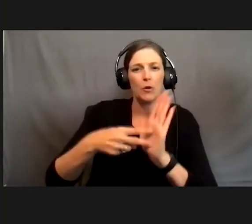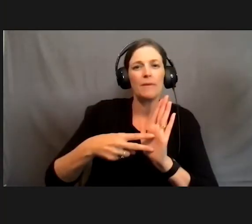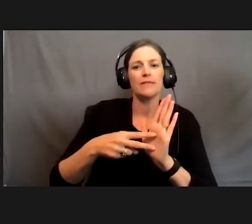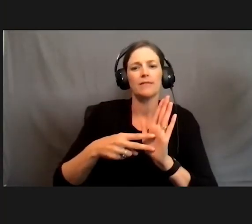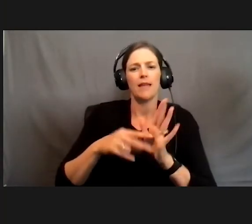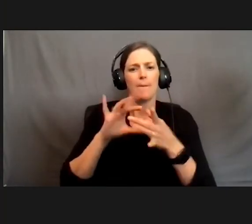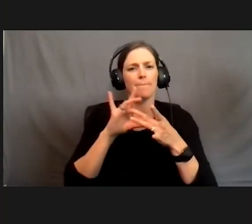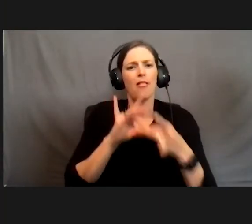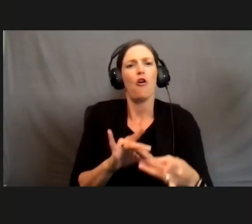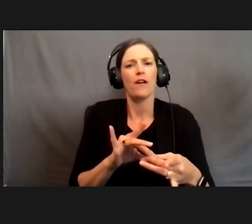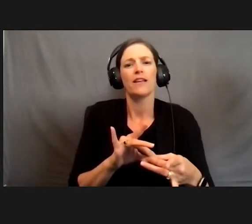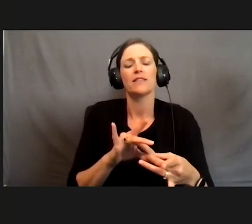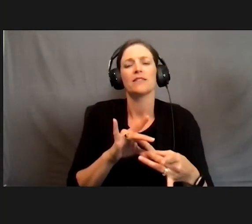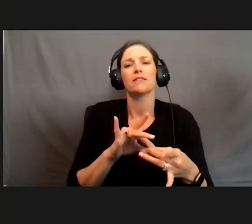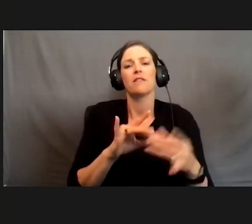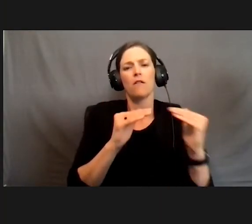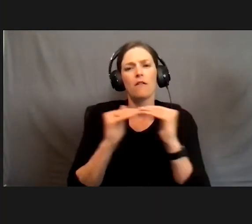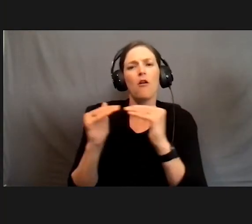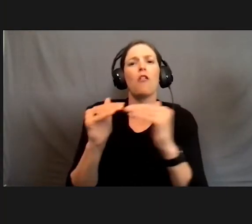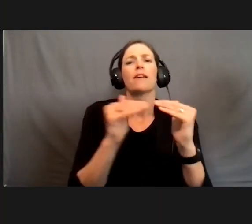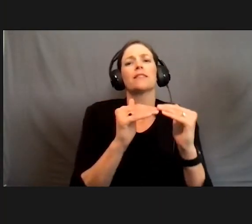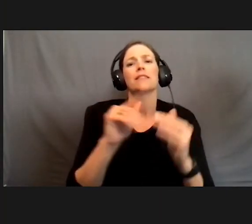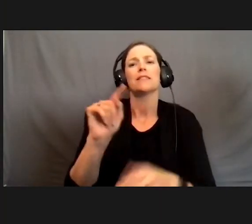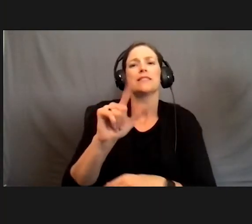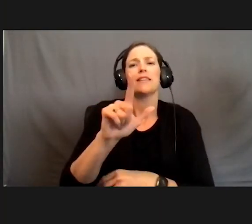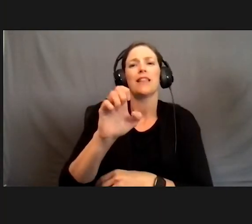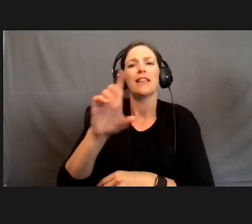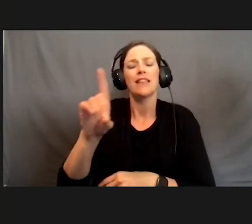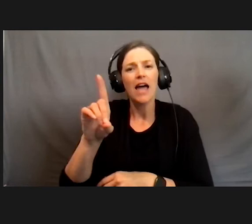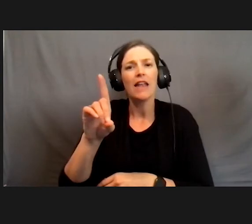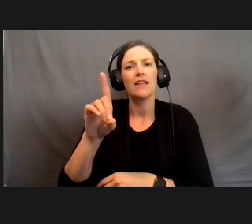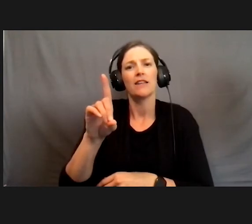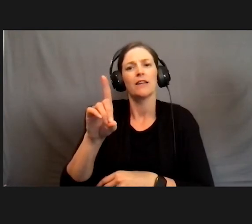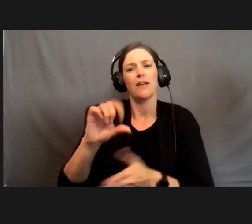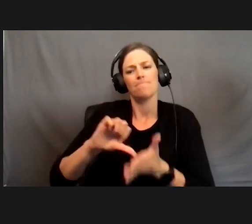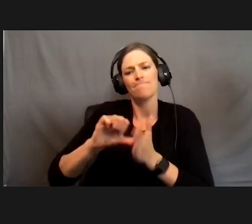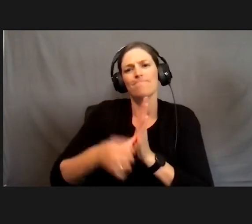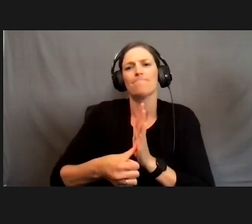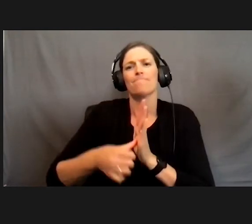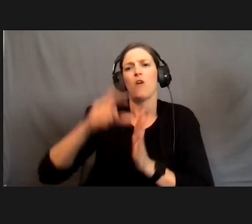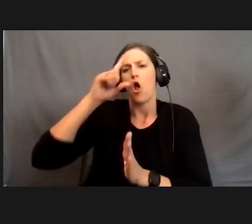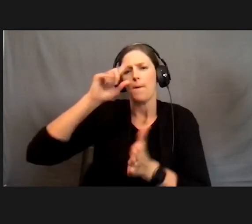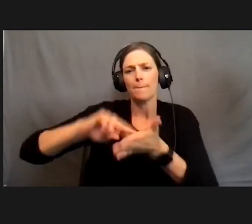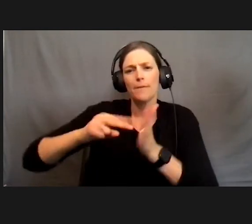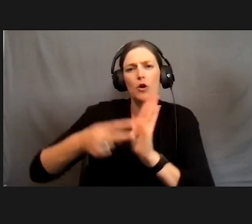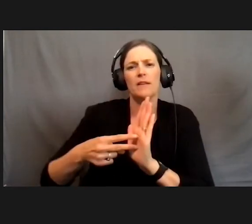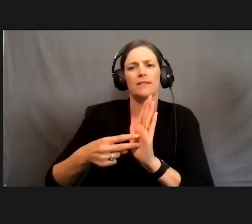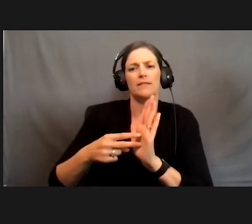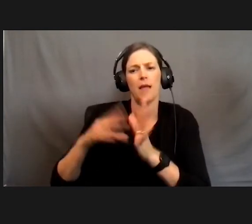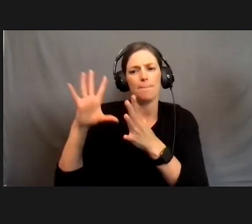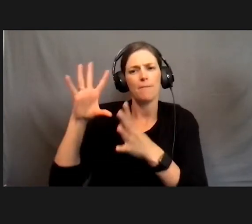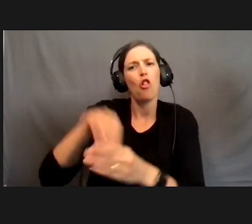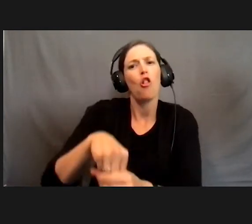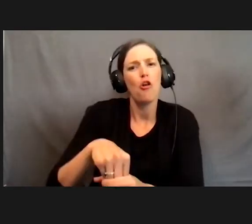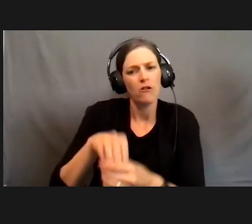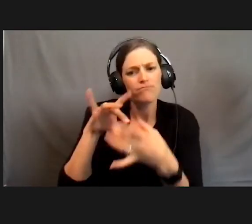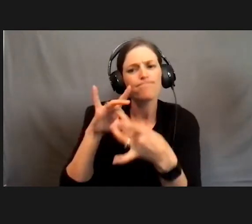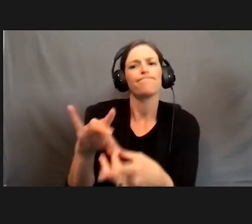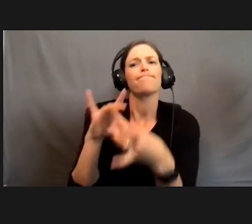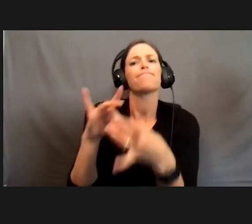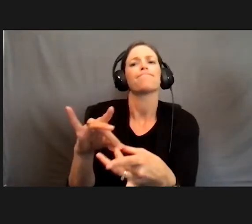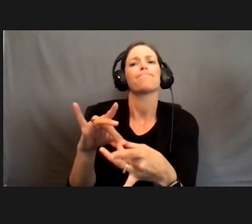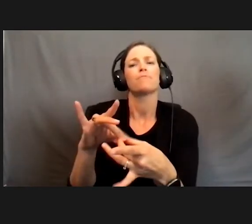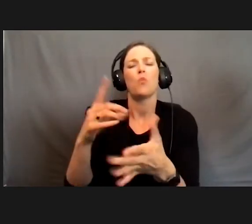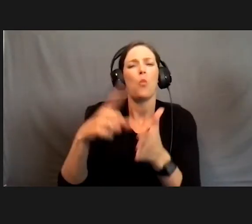in T-LED are putting a lot of emphasis on purpose and belonging. And what does that mean to ensure that ACC